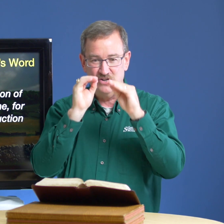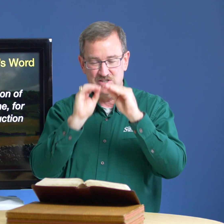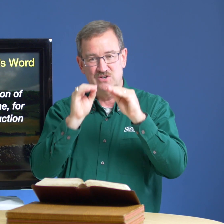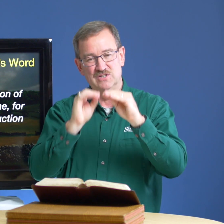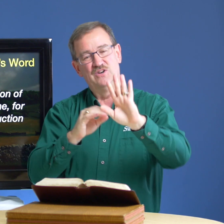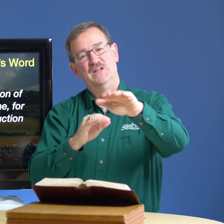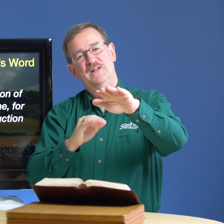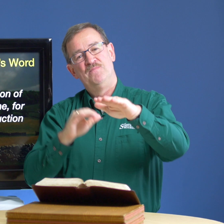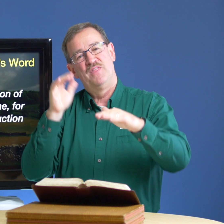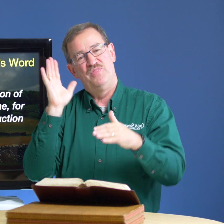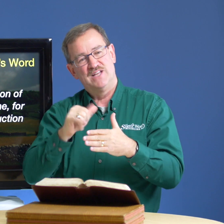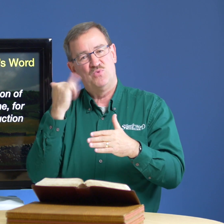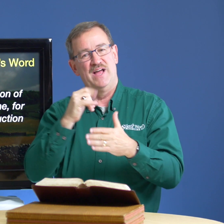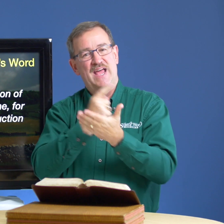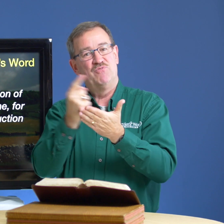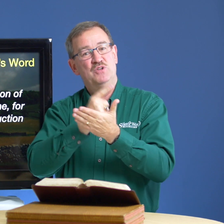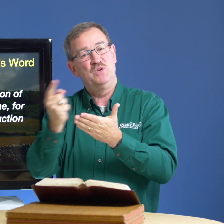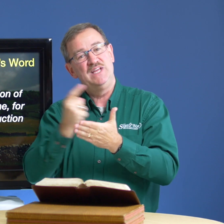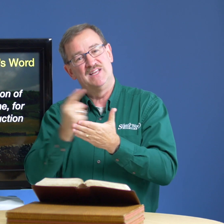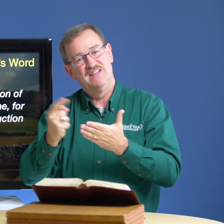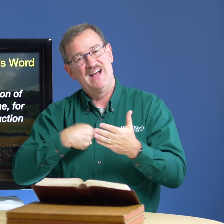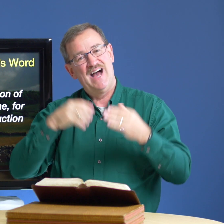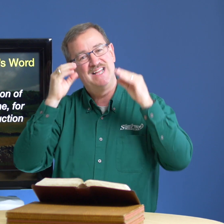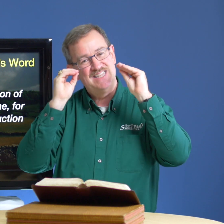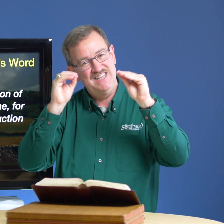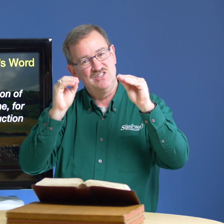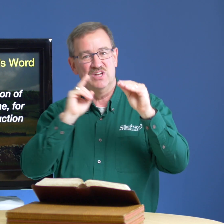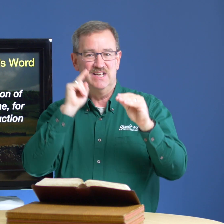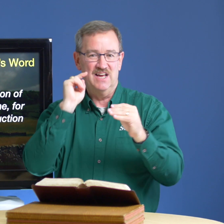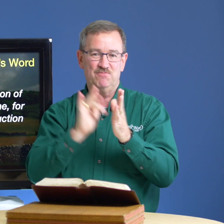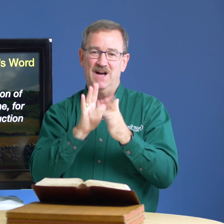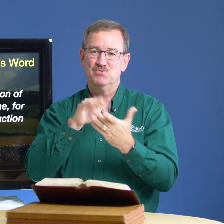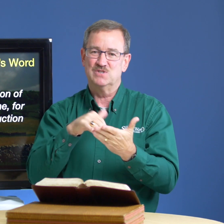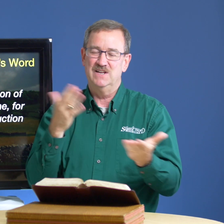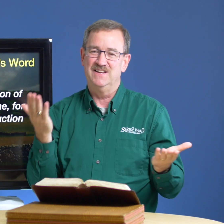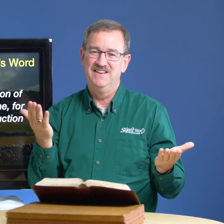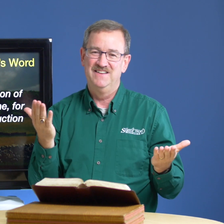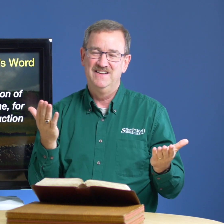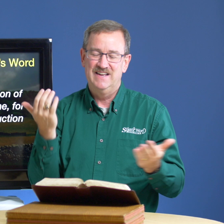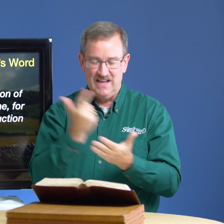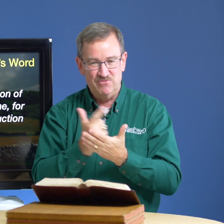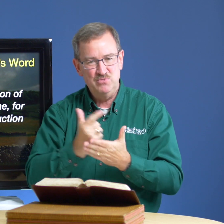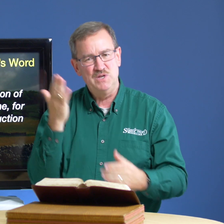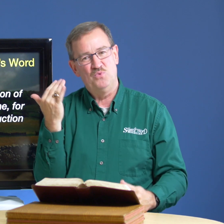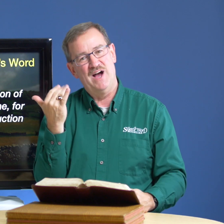taught and taught and taught that's why every week i teach a deaf bible study every week why